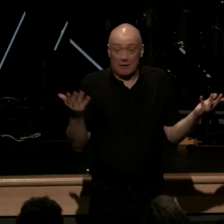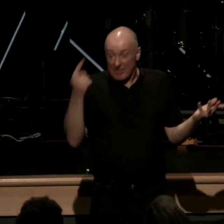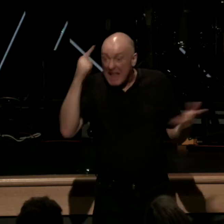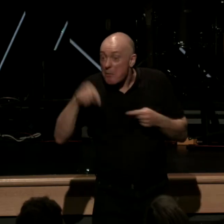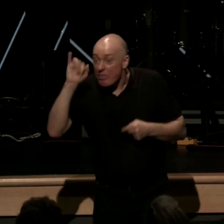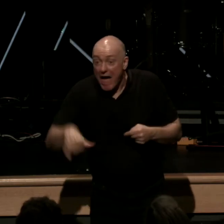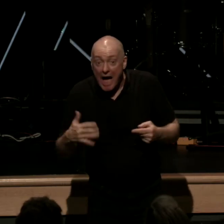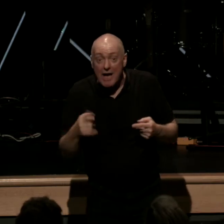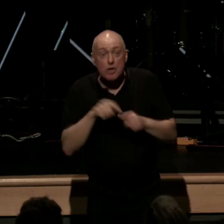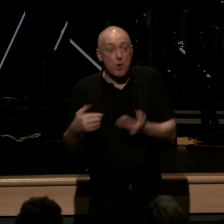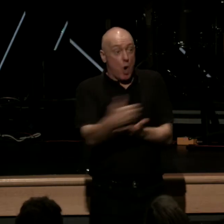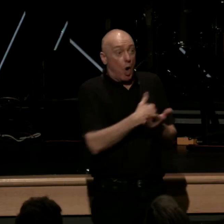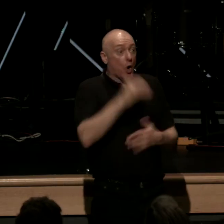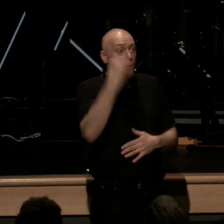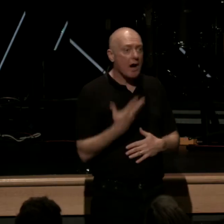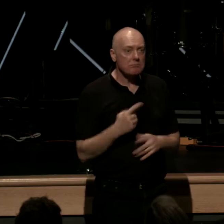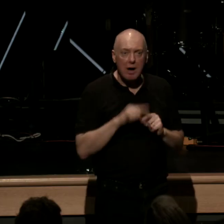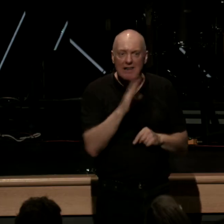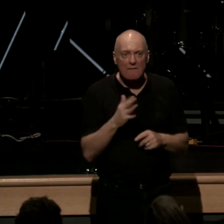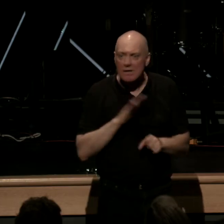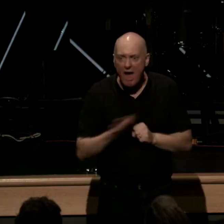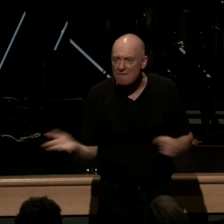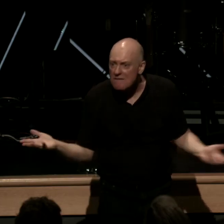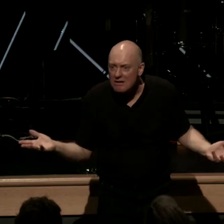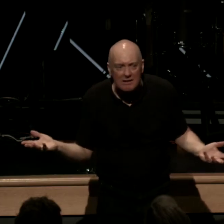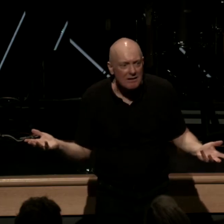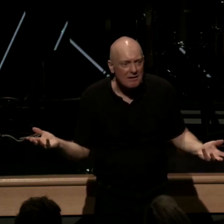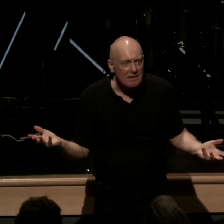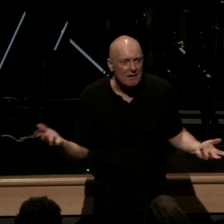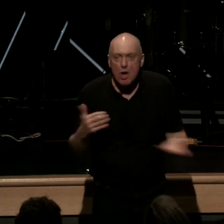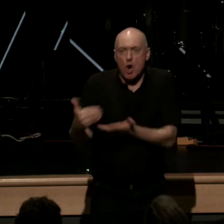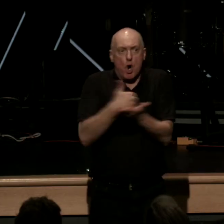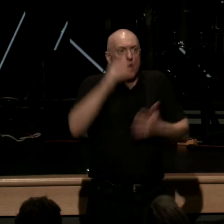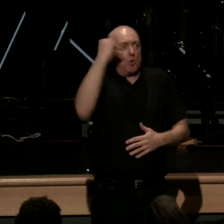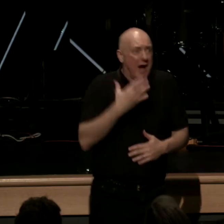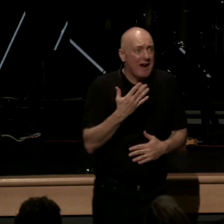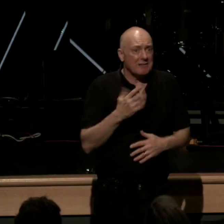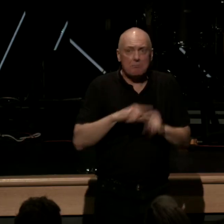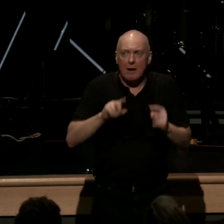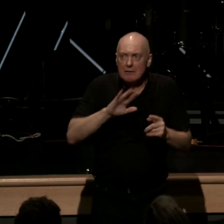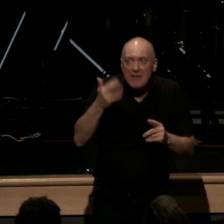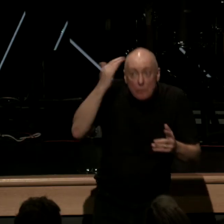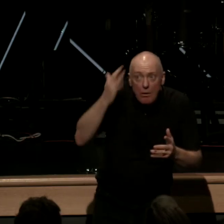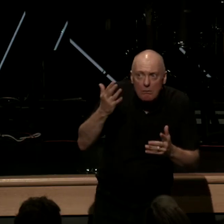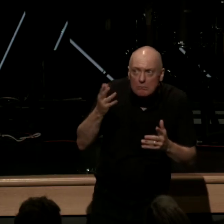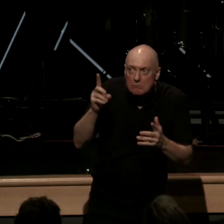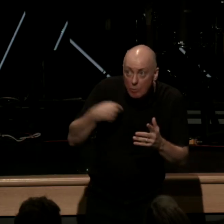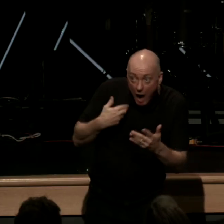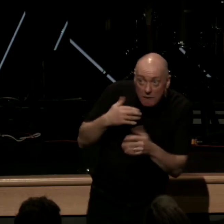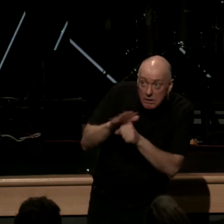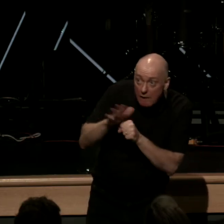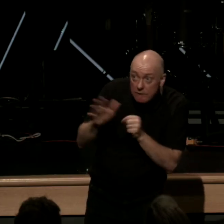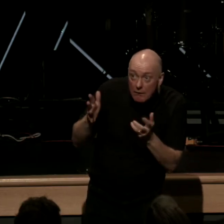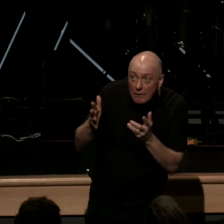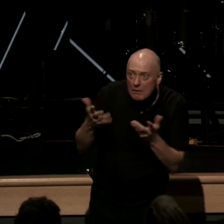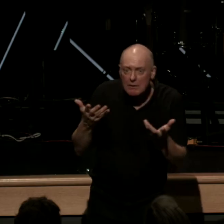earn your grace but you never earn enough earn grace but you never know if you got enough to get into heaven so you walk around in this